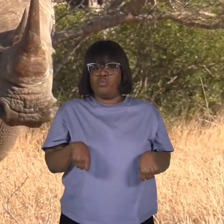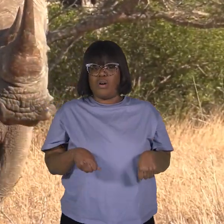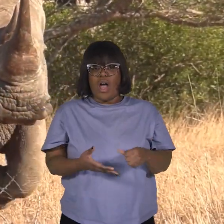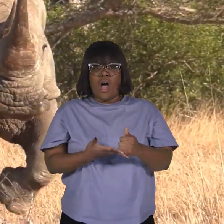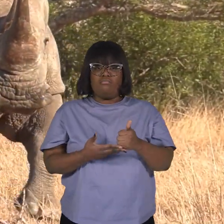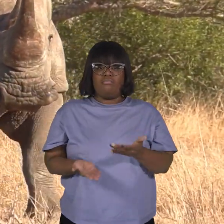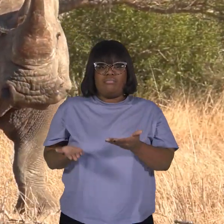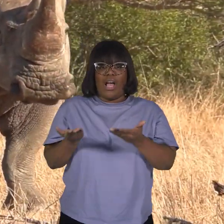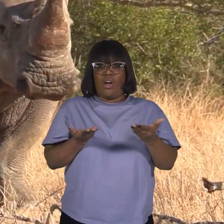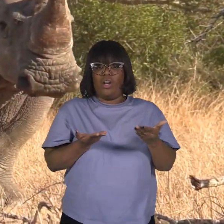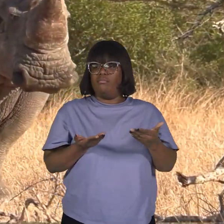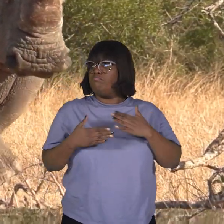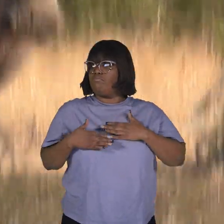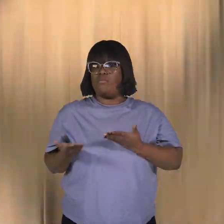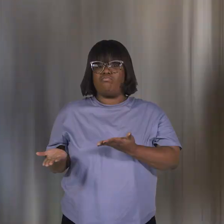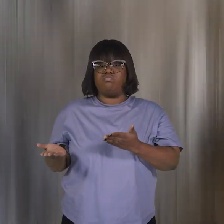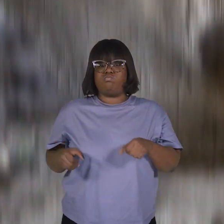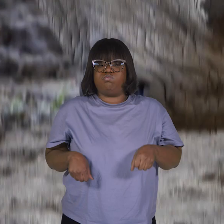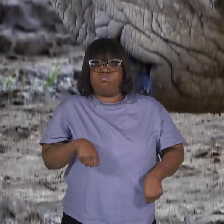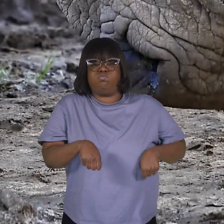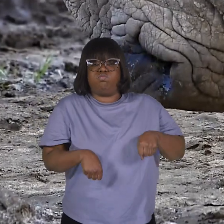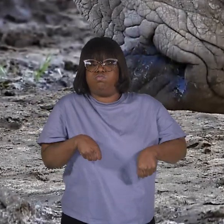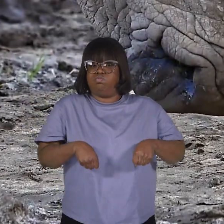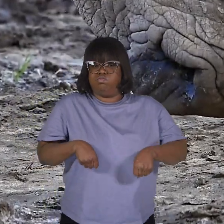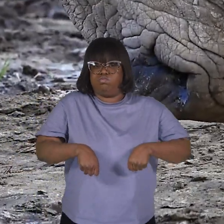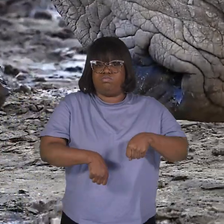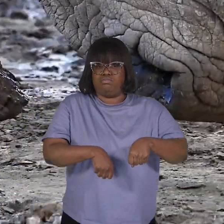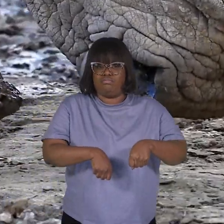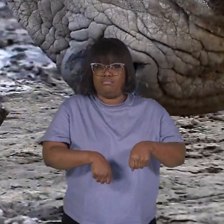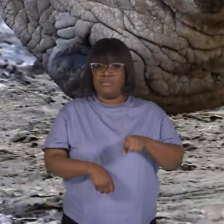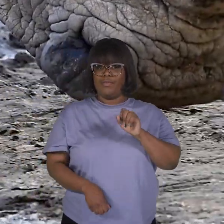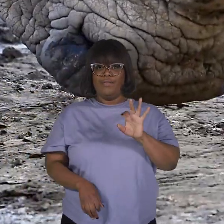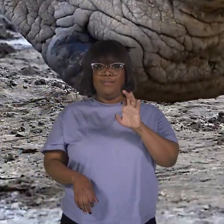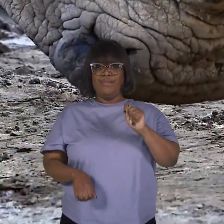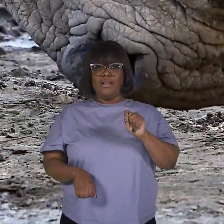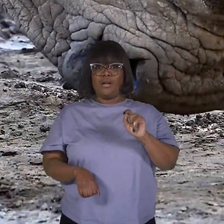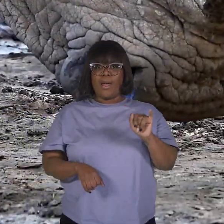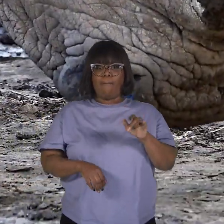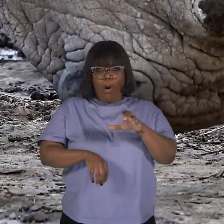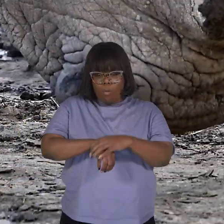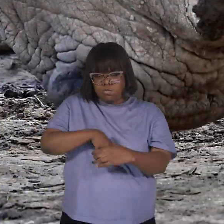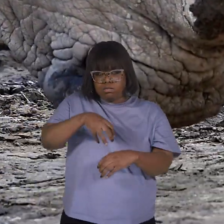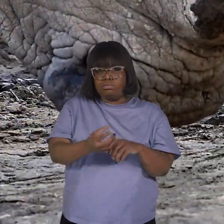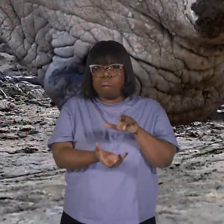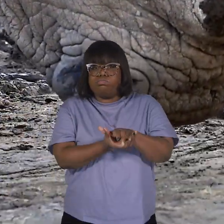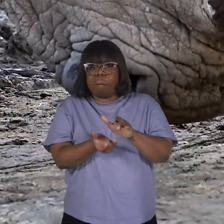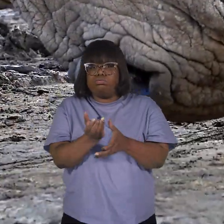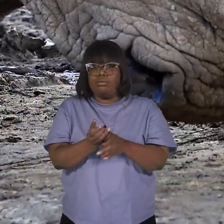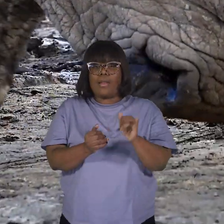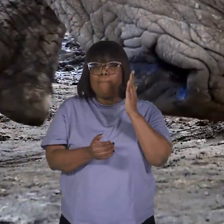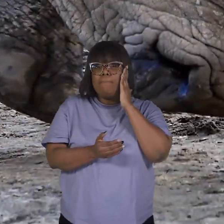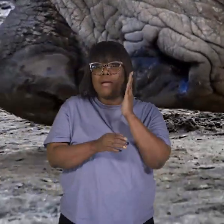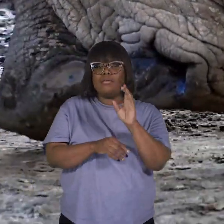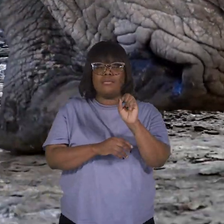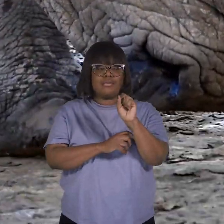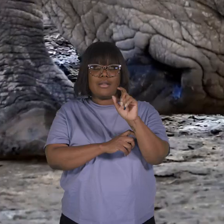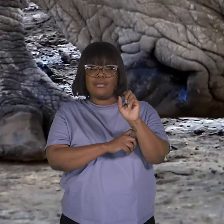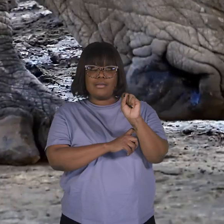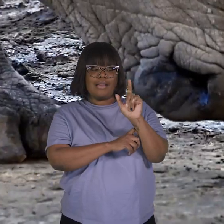massive bodies around. And their feet are like padded, cushiony bed slippers that are great for walking silently through